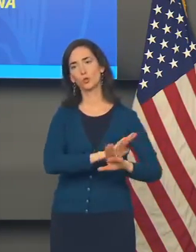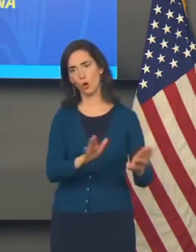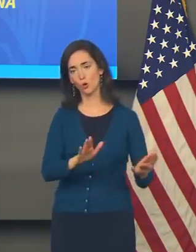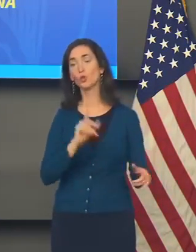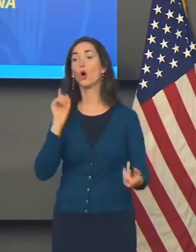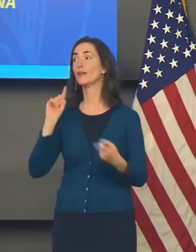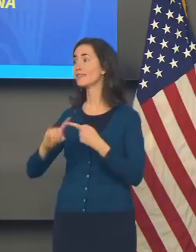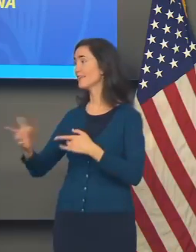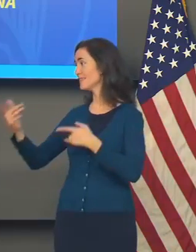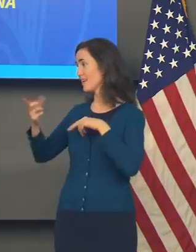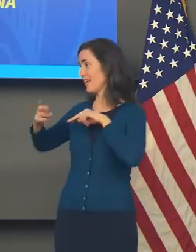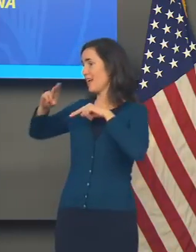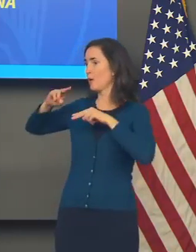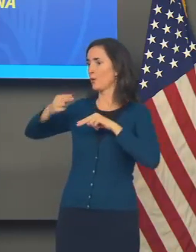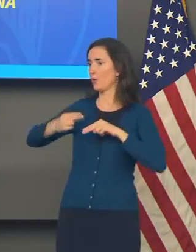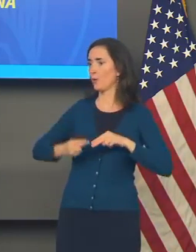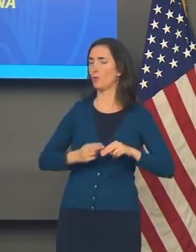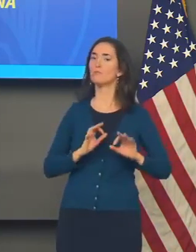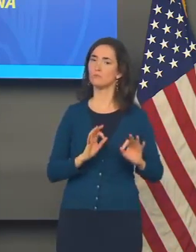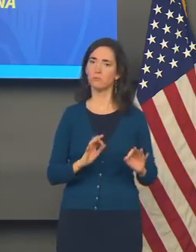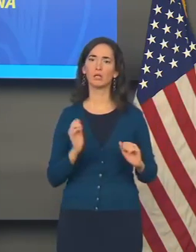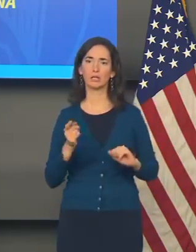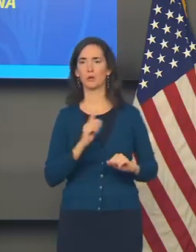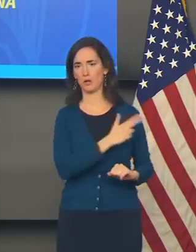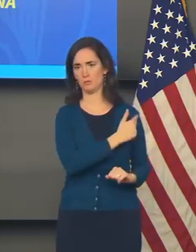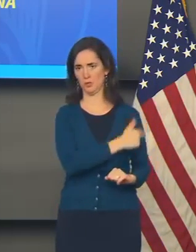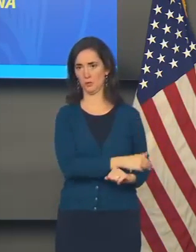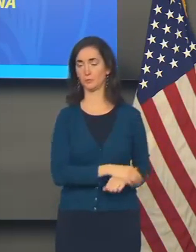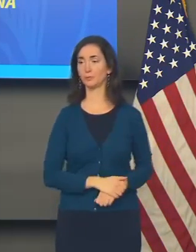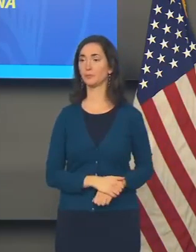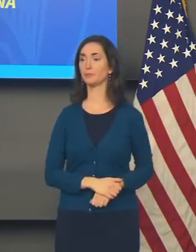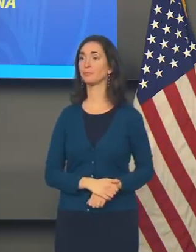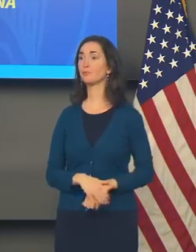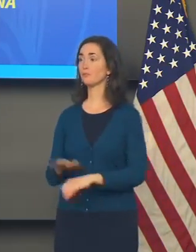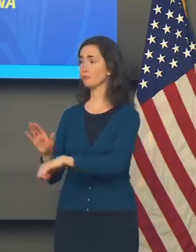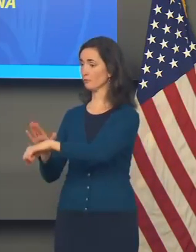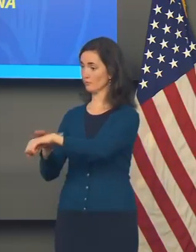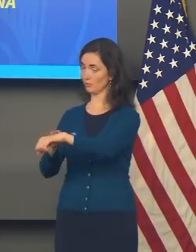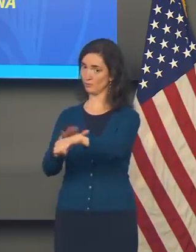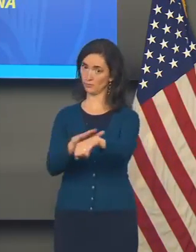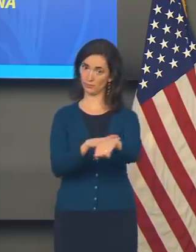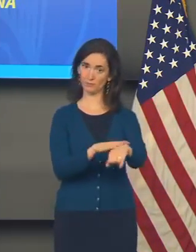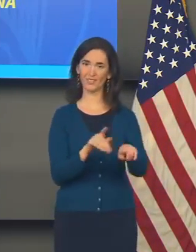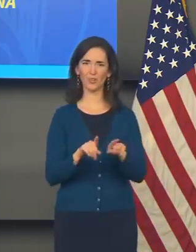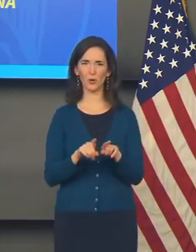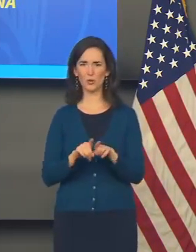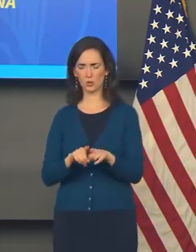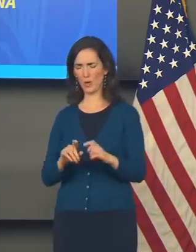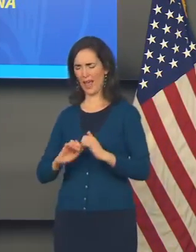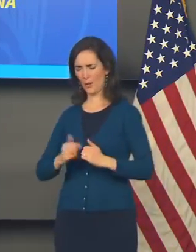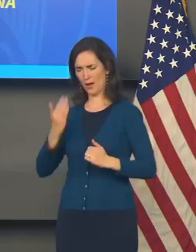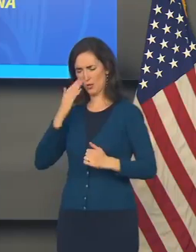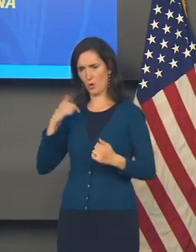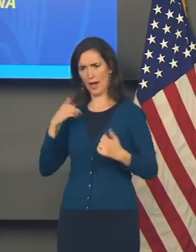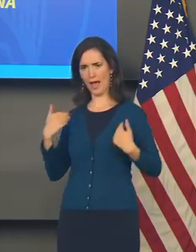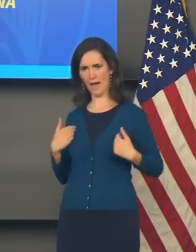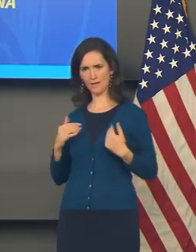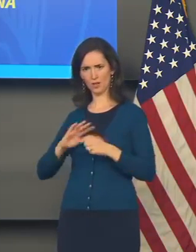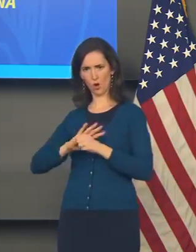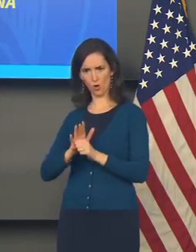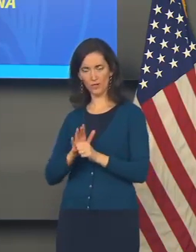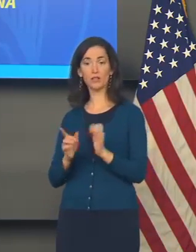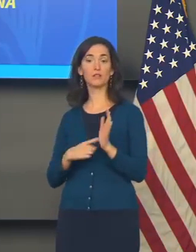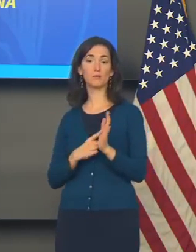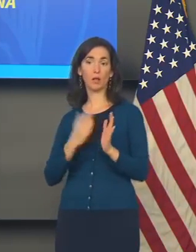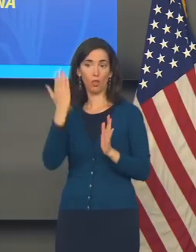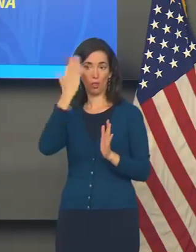I'll also advise that the symptoms of COVID can be very vague and sometimes you can miss them.